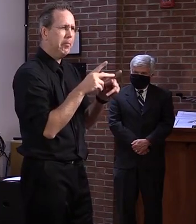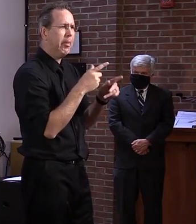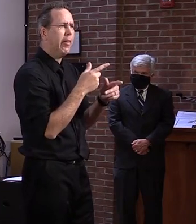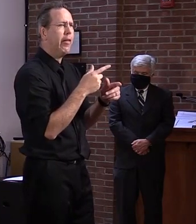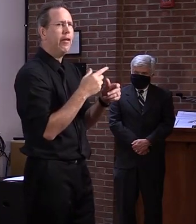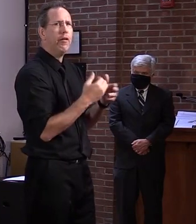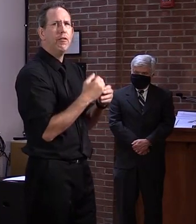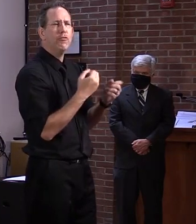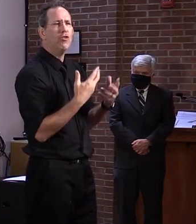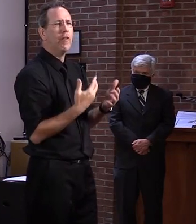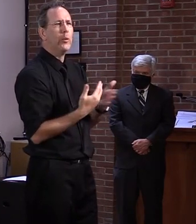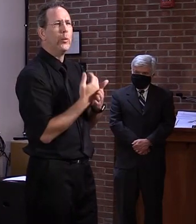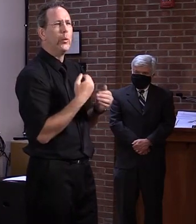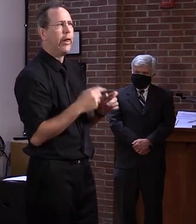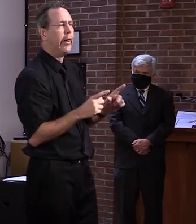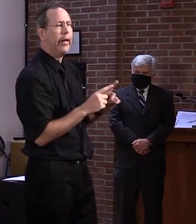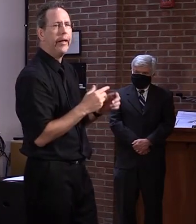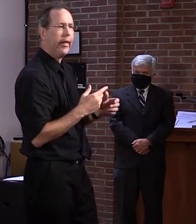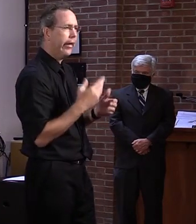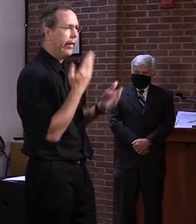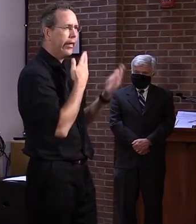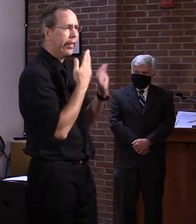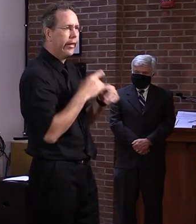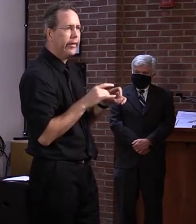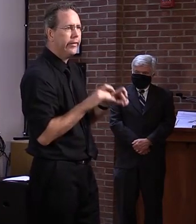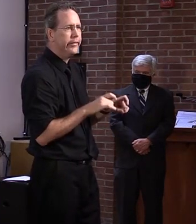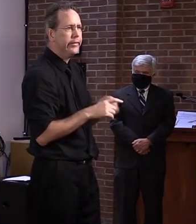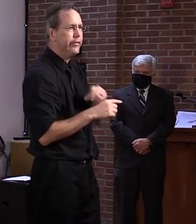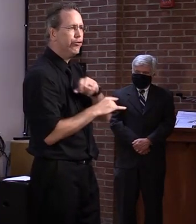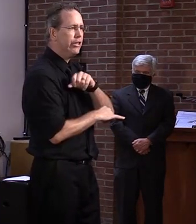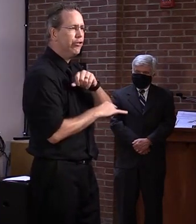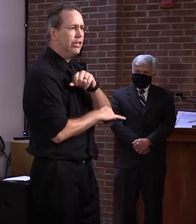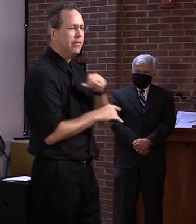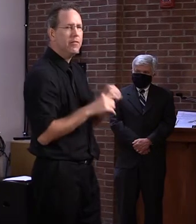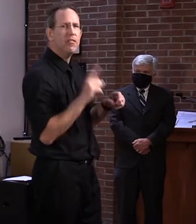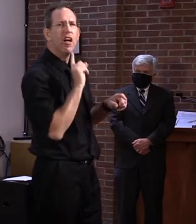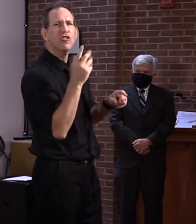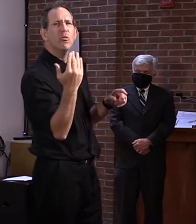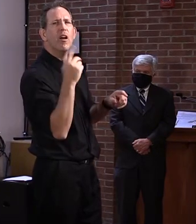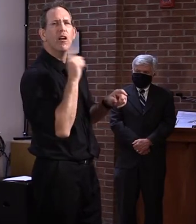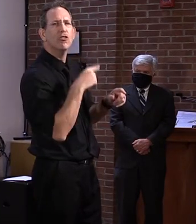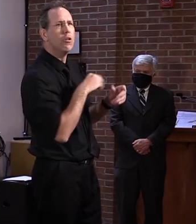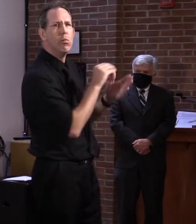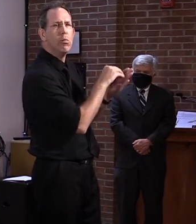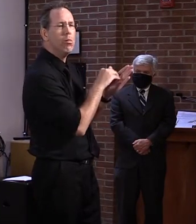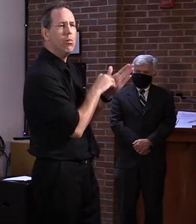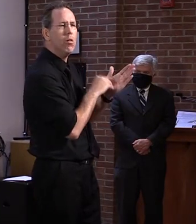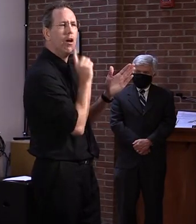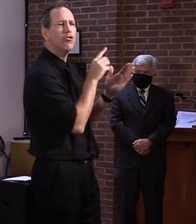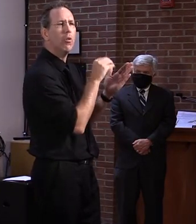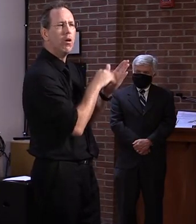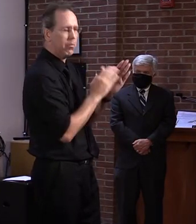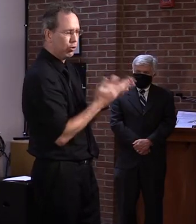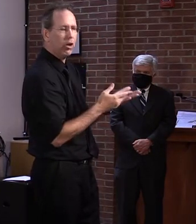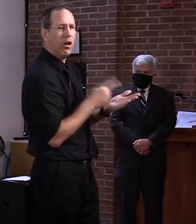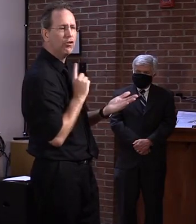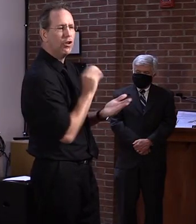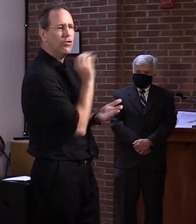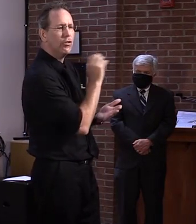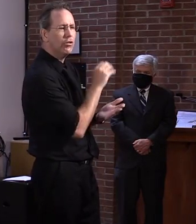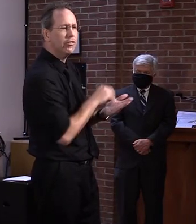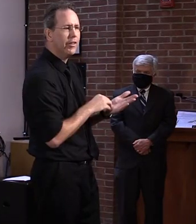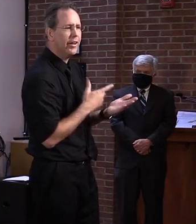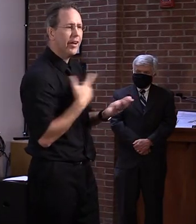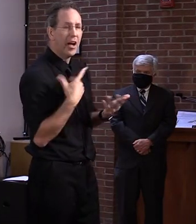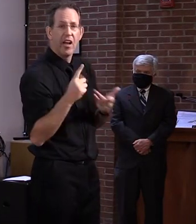having parents assist them or that, um, they are, you know, maybe even having someone else take the test for them.